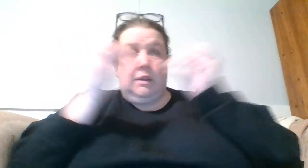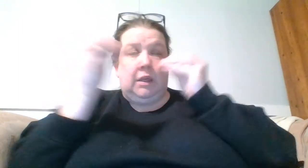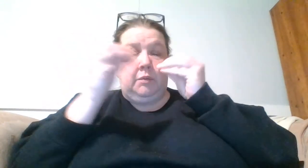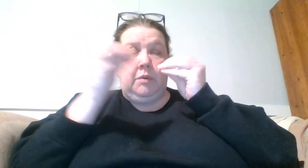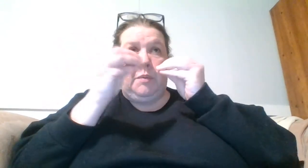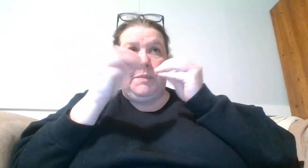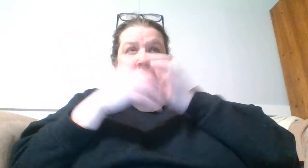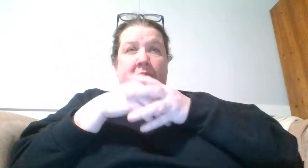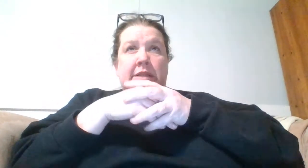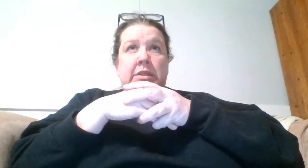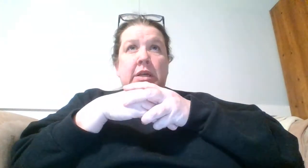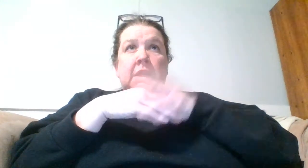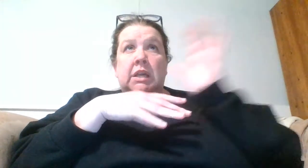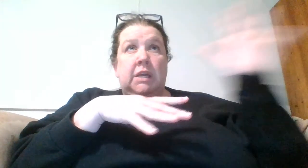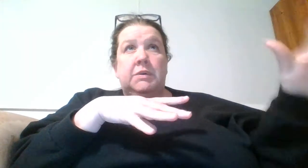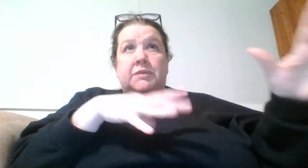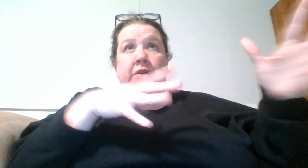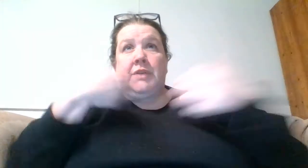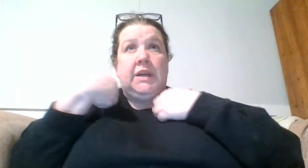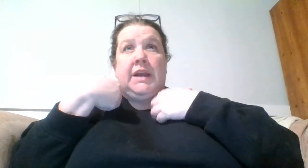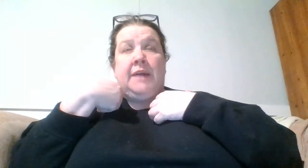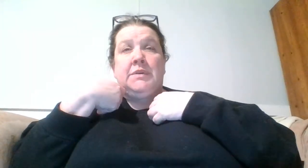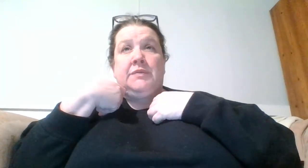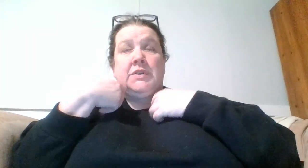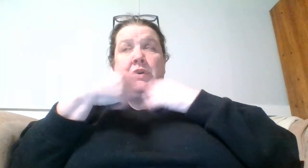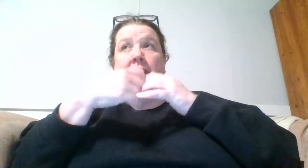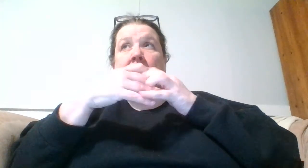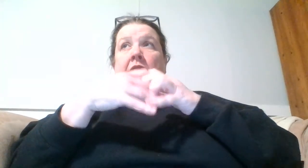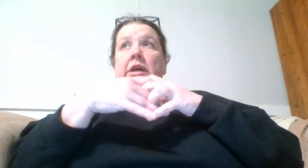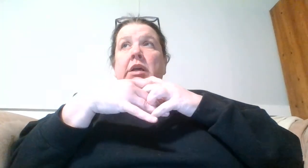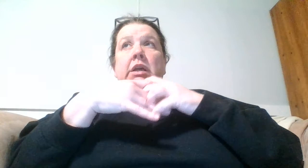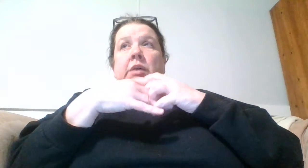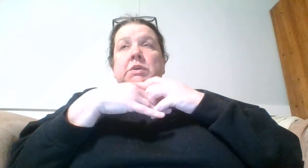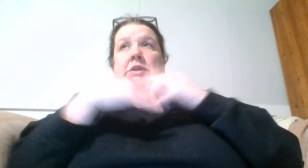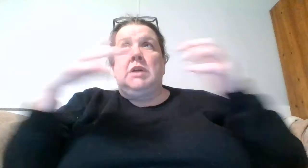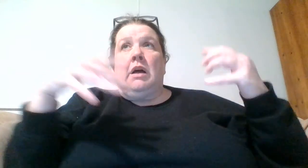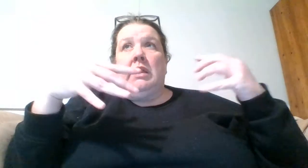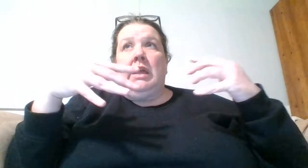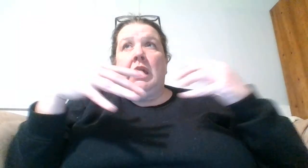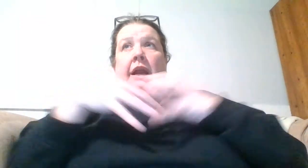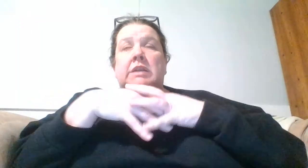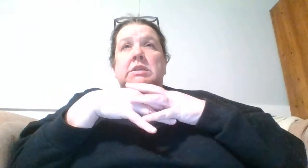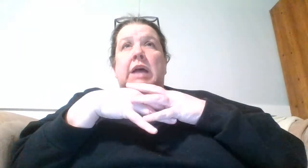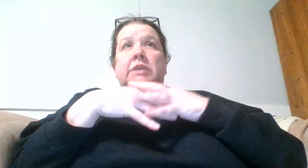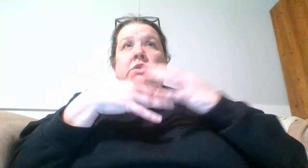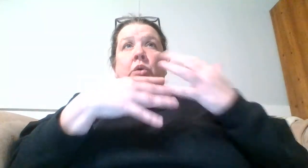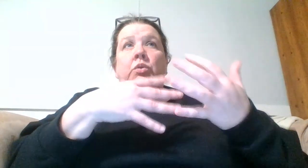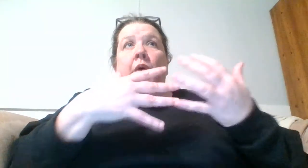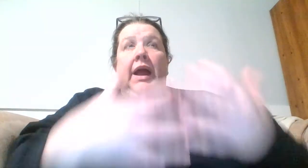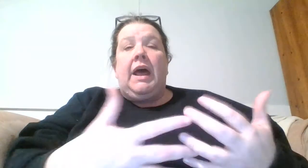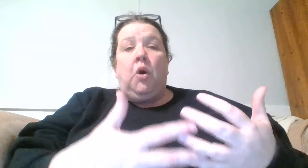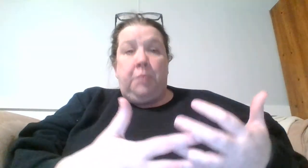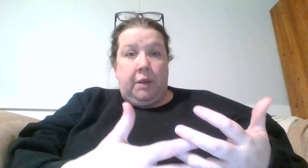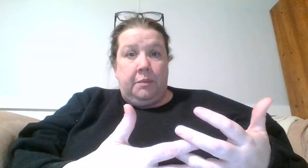we were bumping heads he was frustrated I was frustrated it was just ugly and I just I don't know how to help him